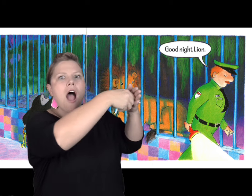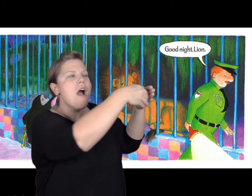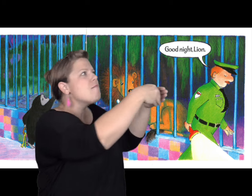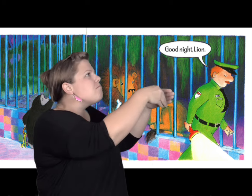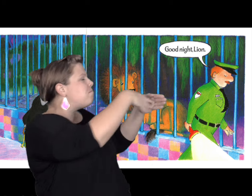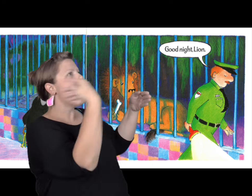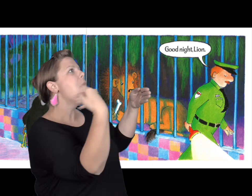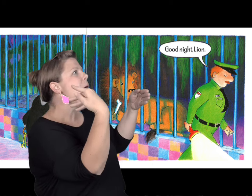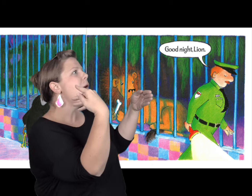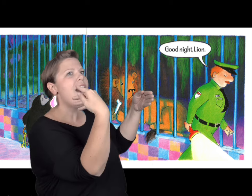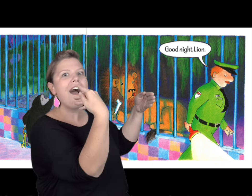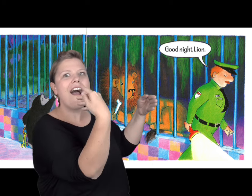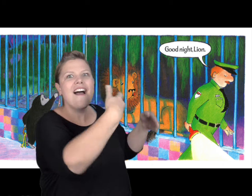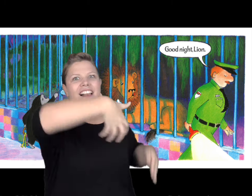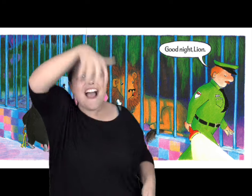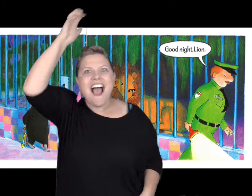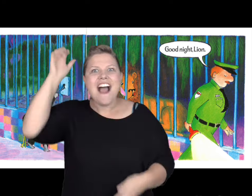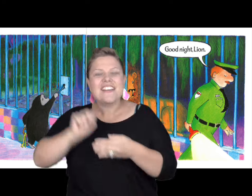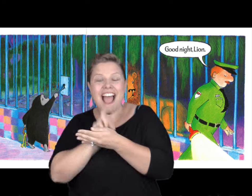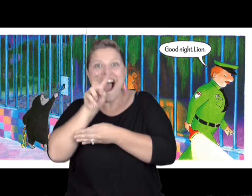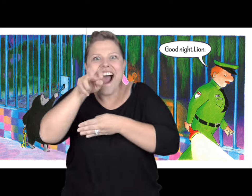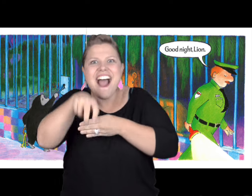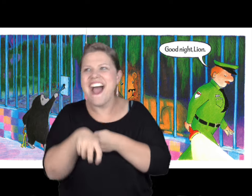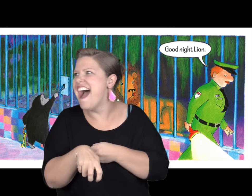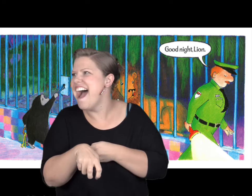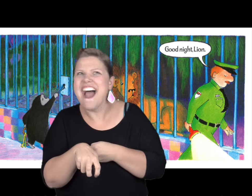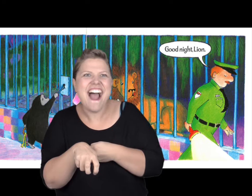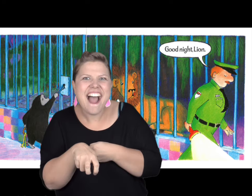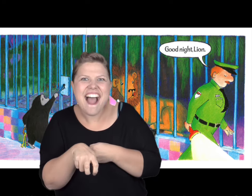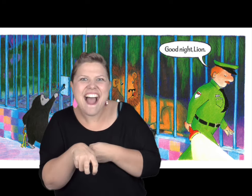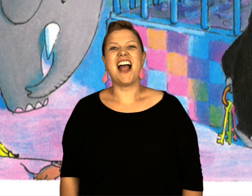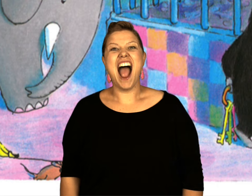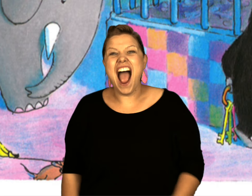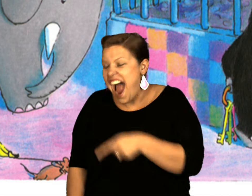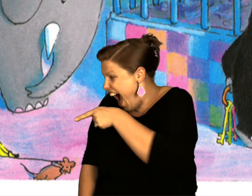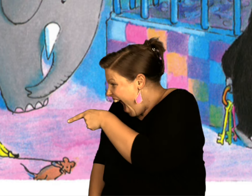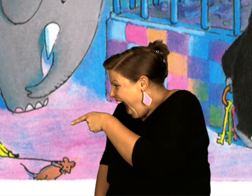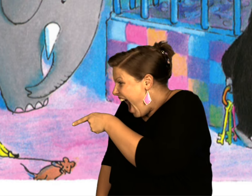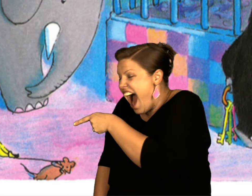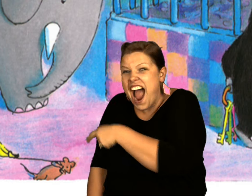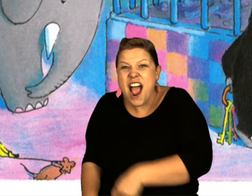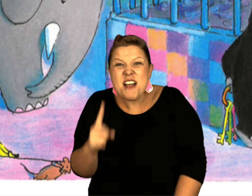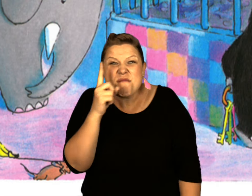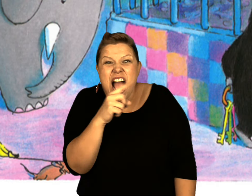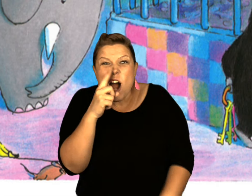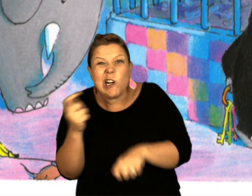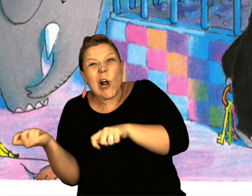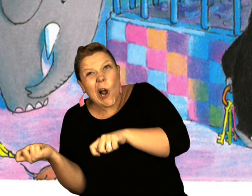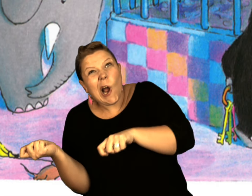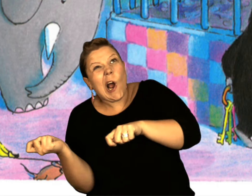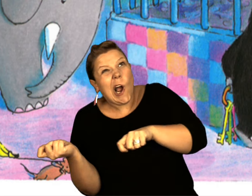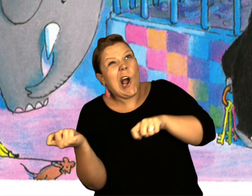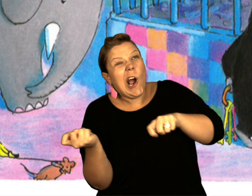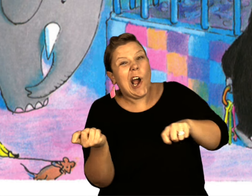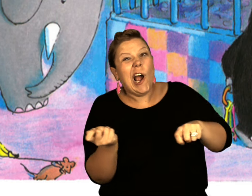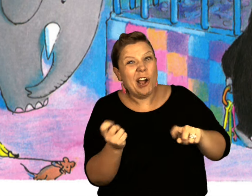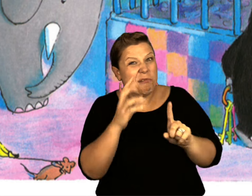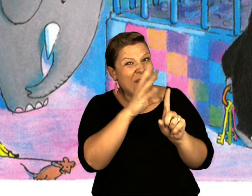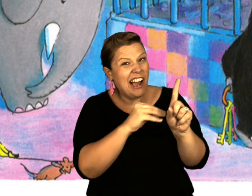He unlocked the cage. And the lion jumped out. There's the mouse pulling along